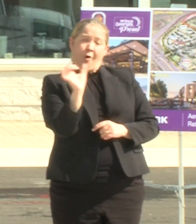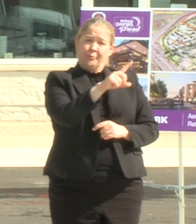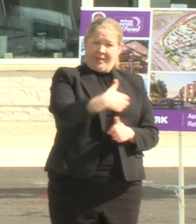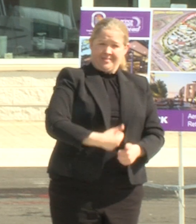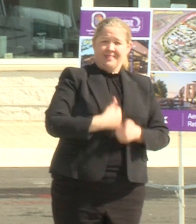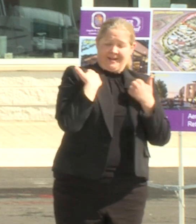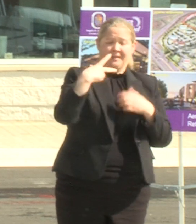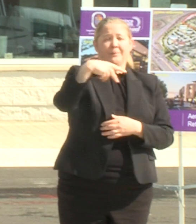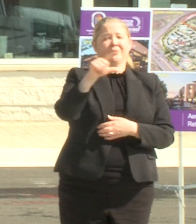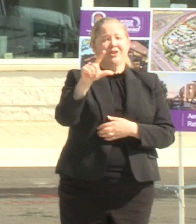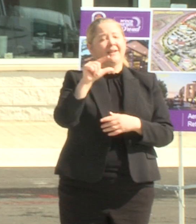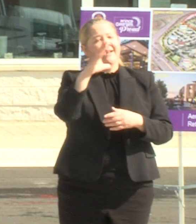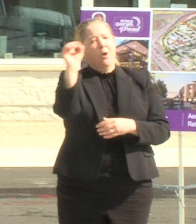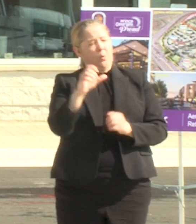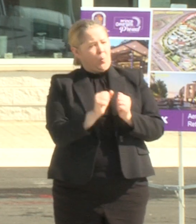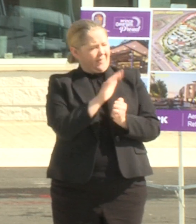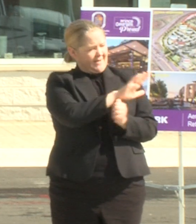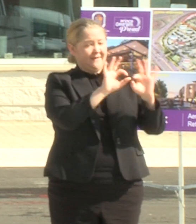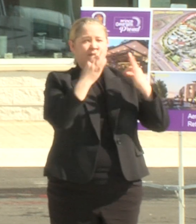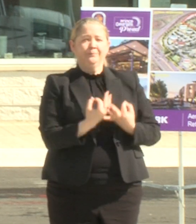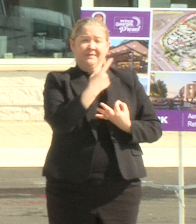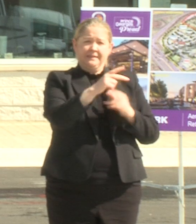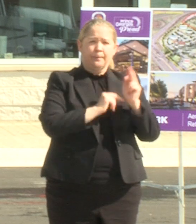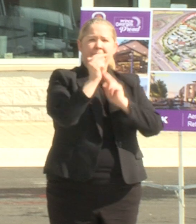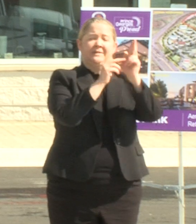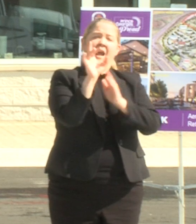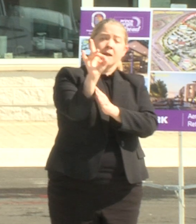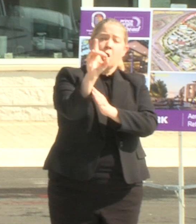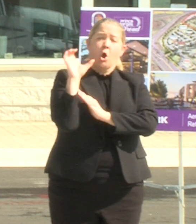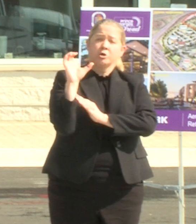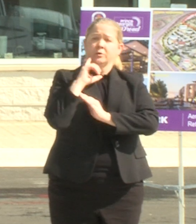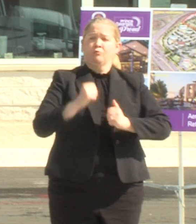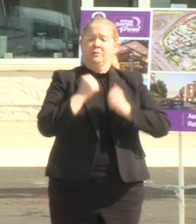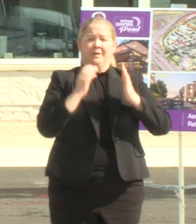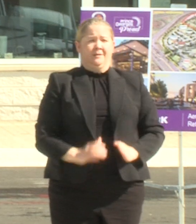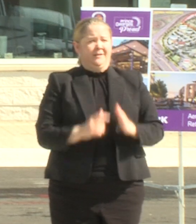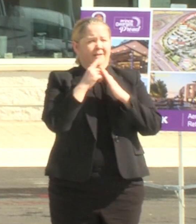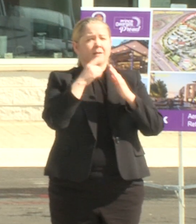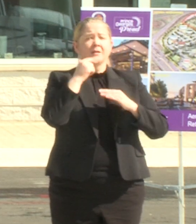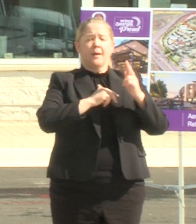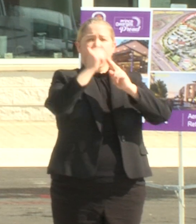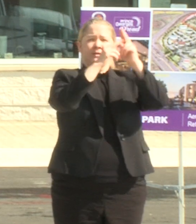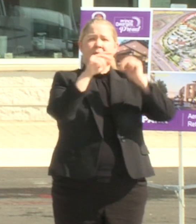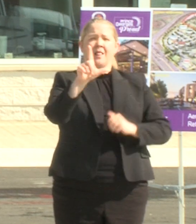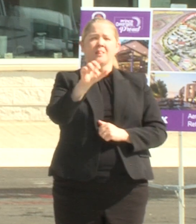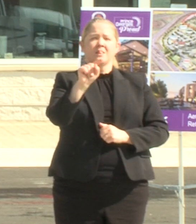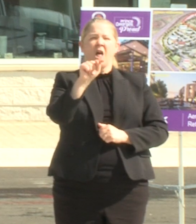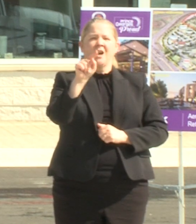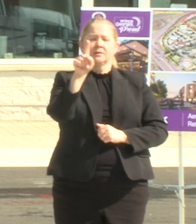George's county with his family is building 800 residential units in the pavilion at lotsford and another